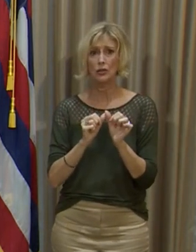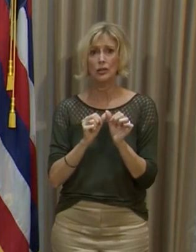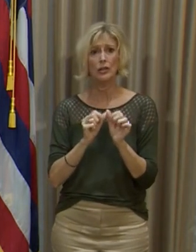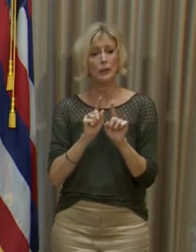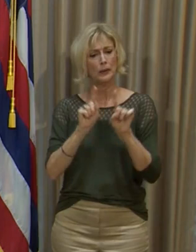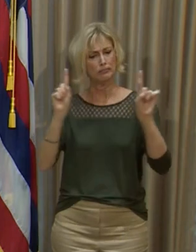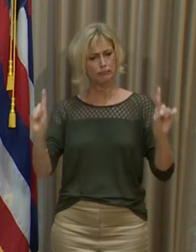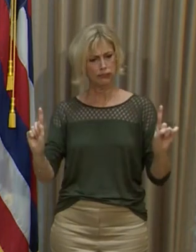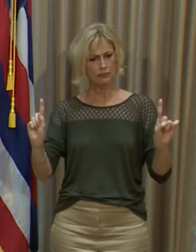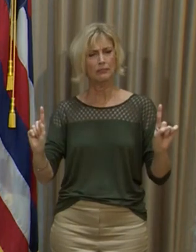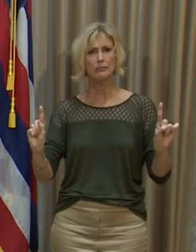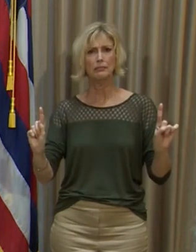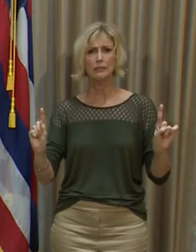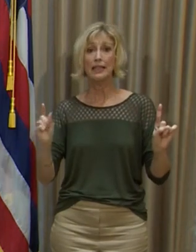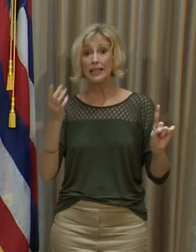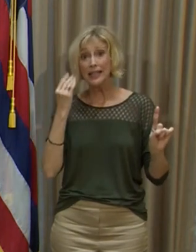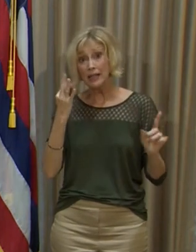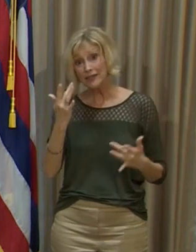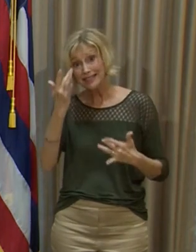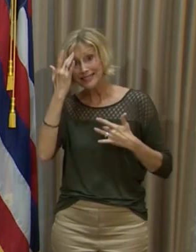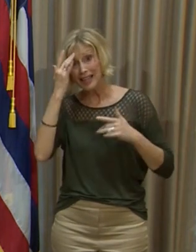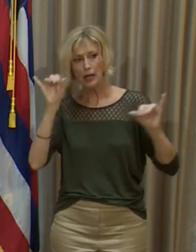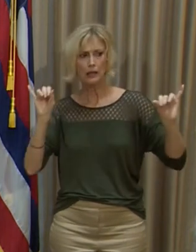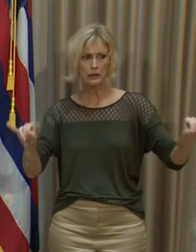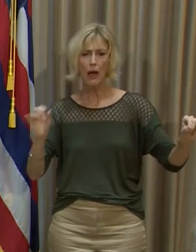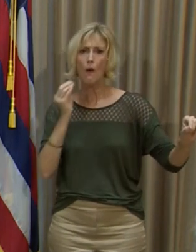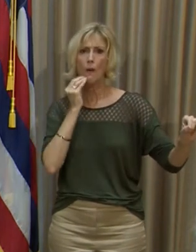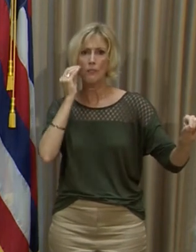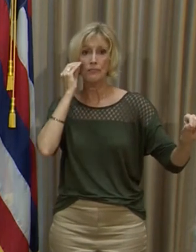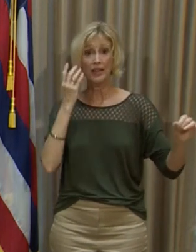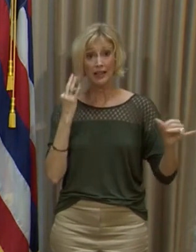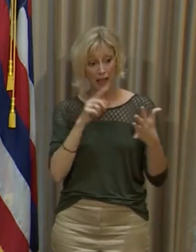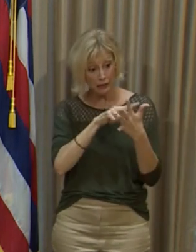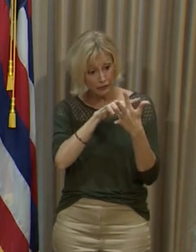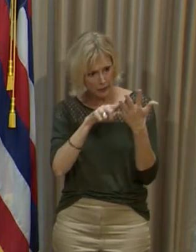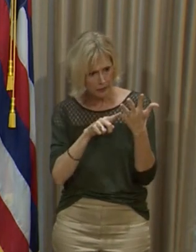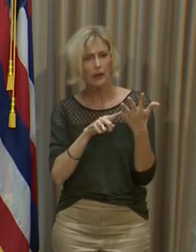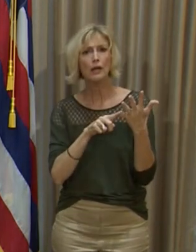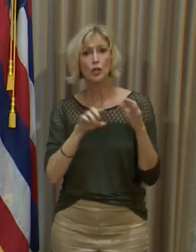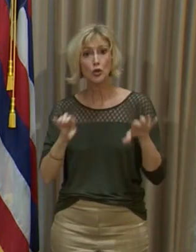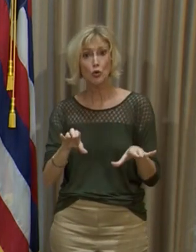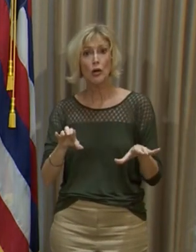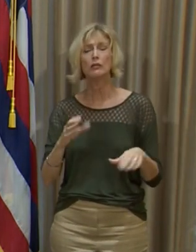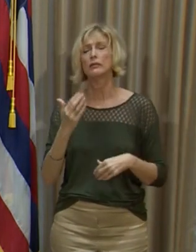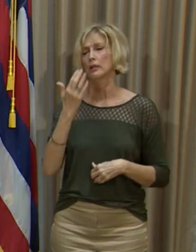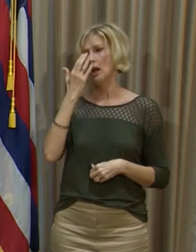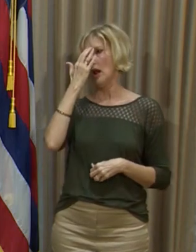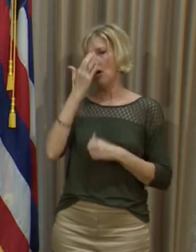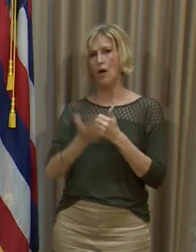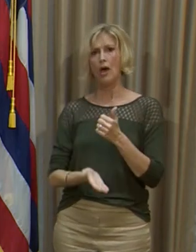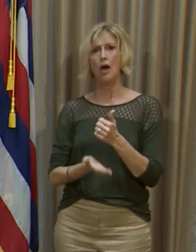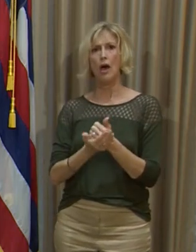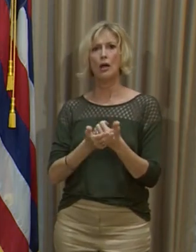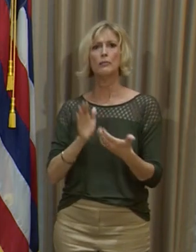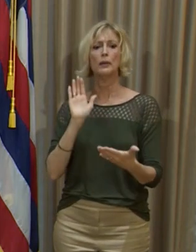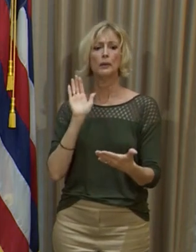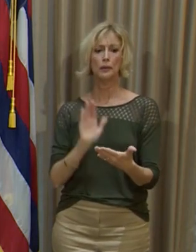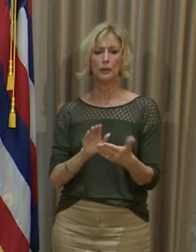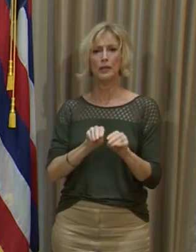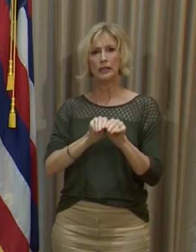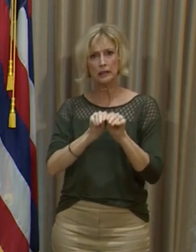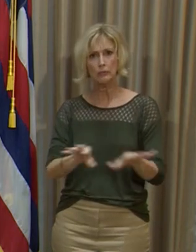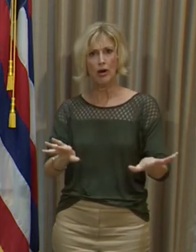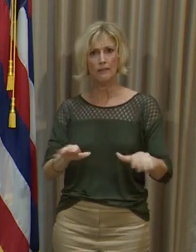distance, and stay home when you're sick. I mean, all of these actions we know help deter the spread of this virus.